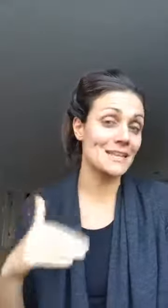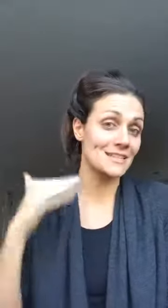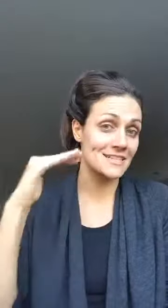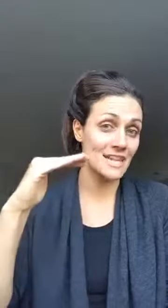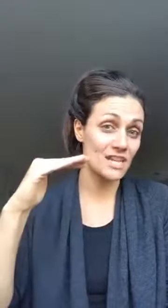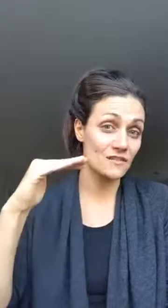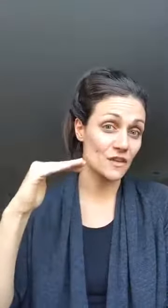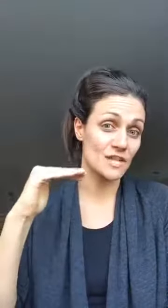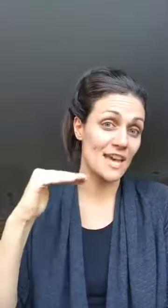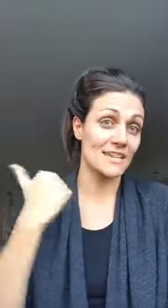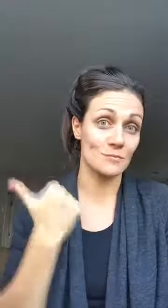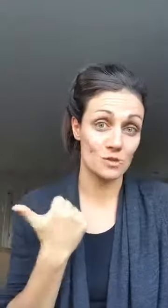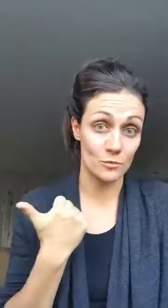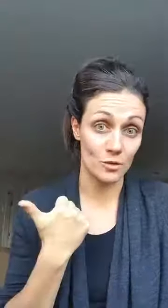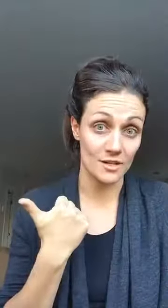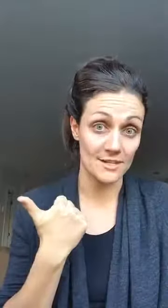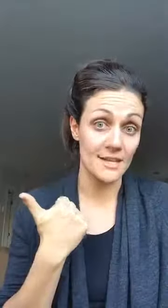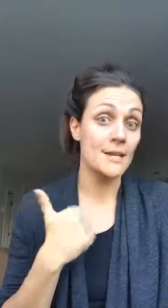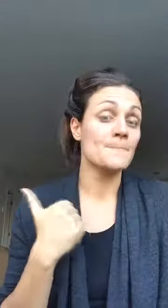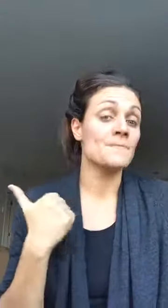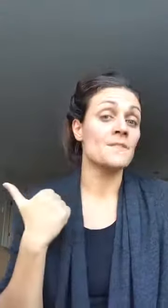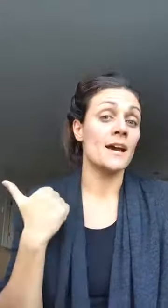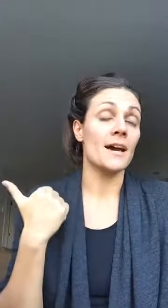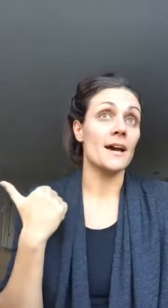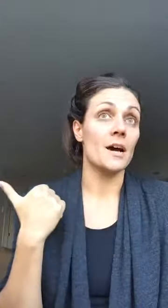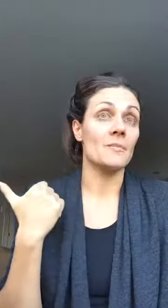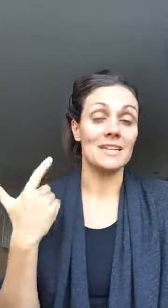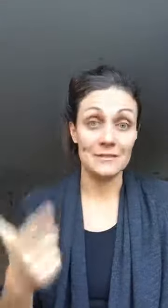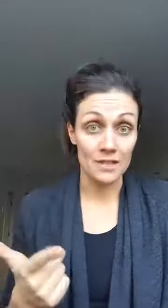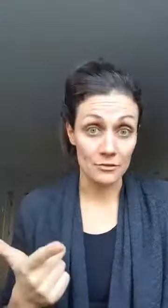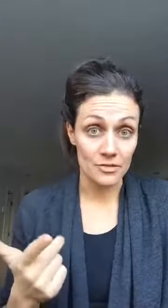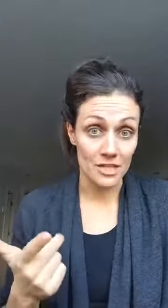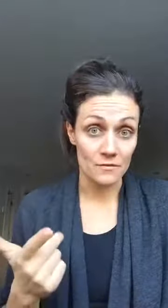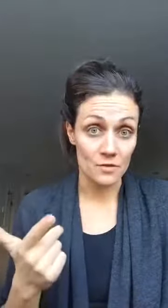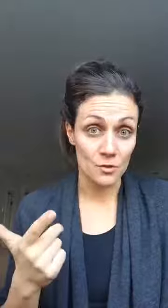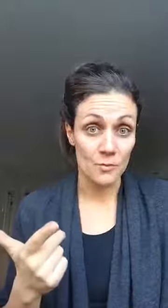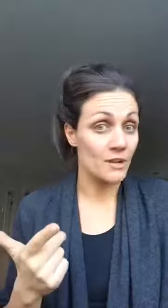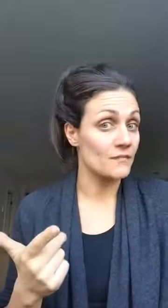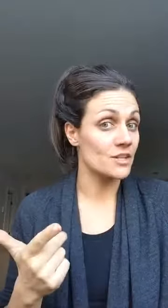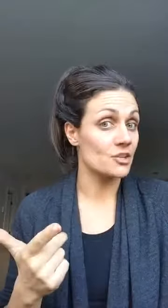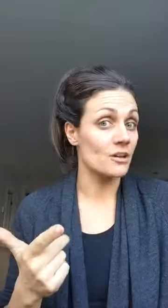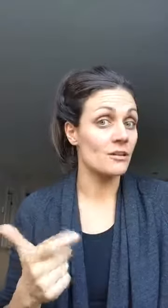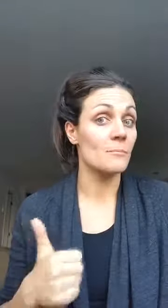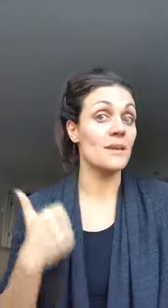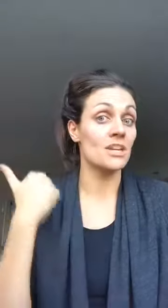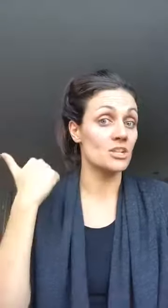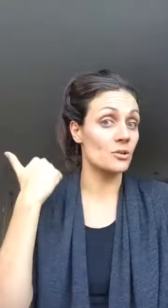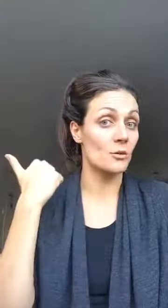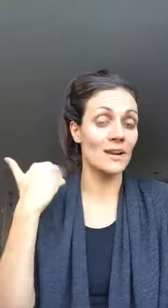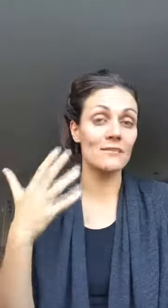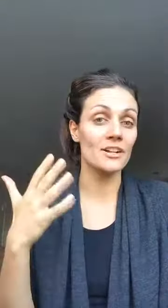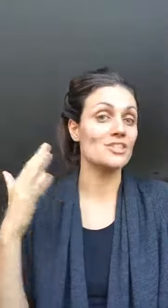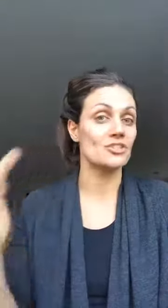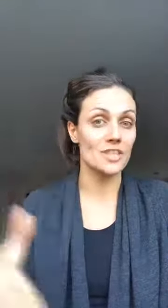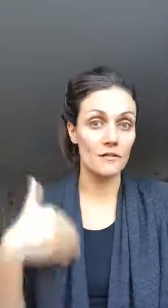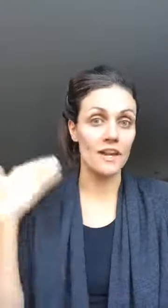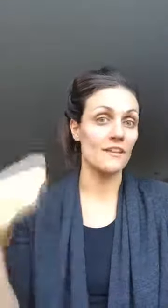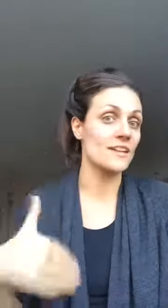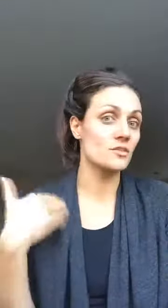the stage for your day is most important um an evening routine super beneficial making sure whatever it's your self-care that sort of